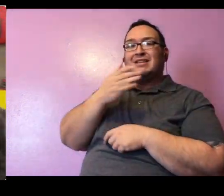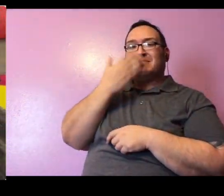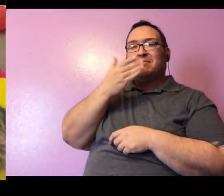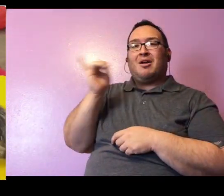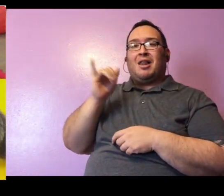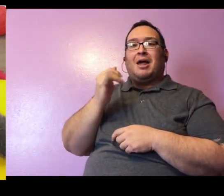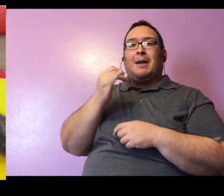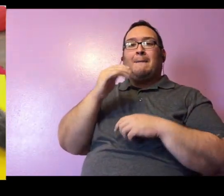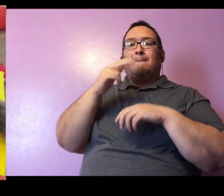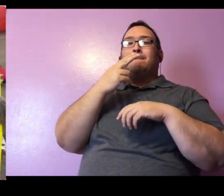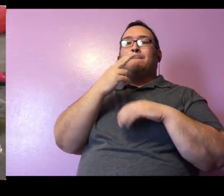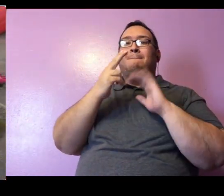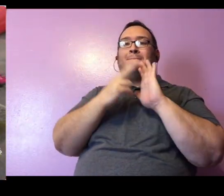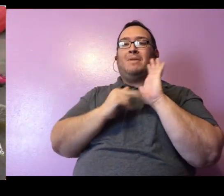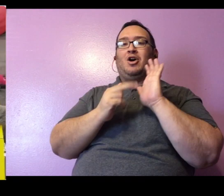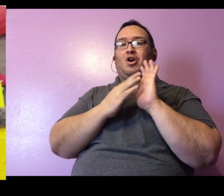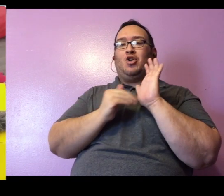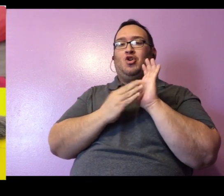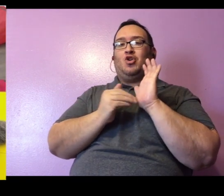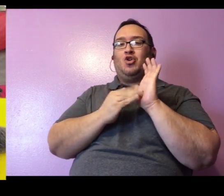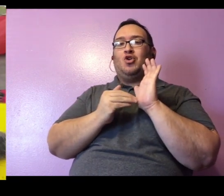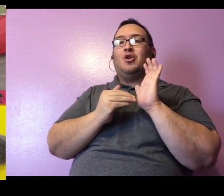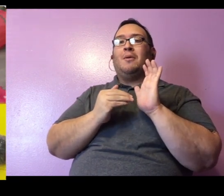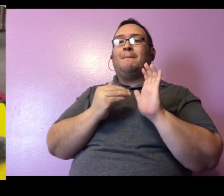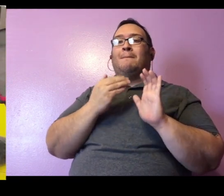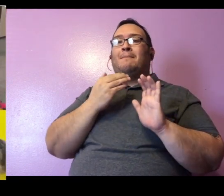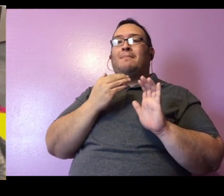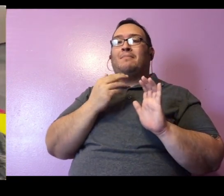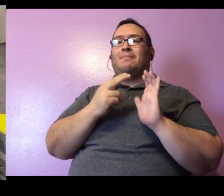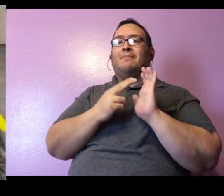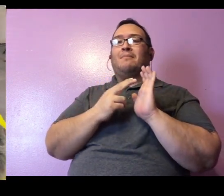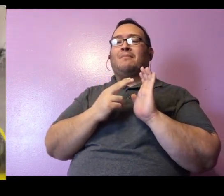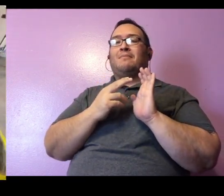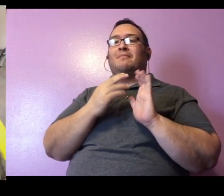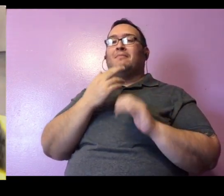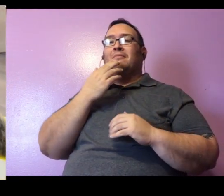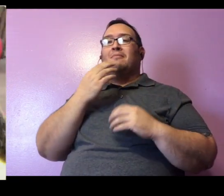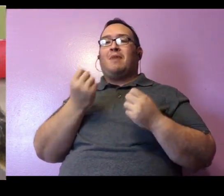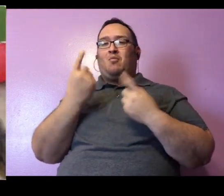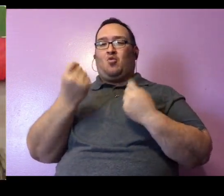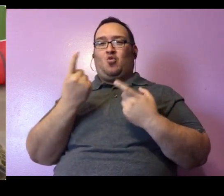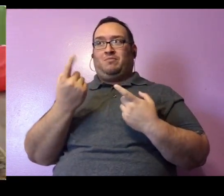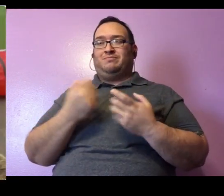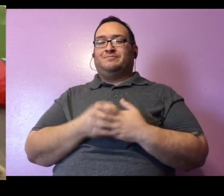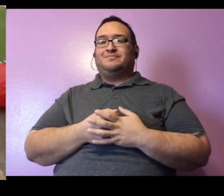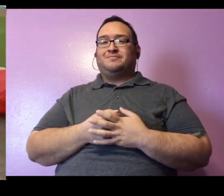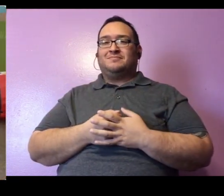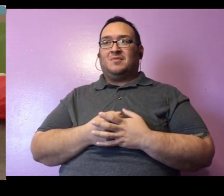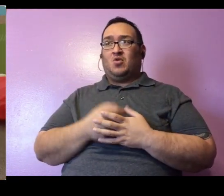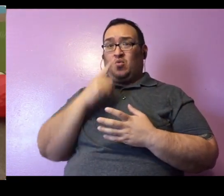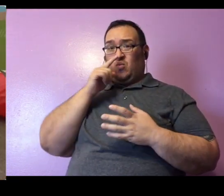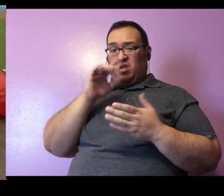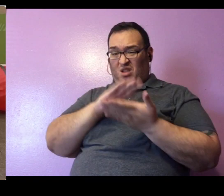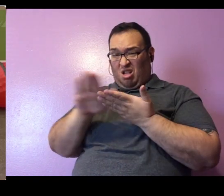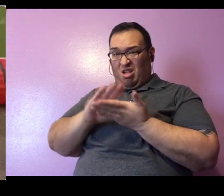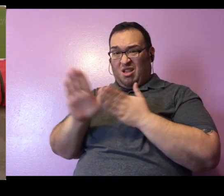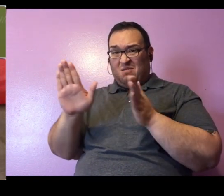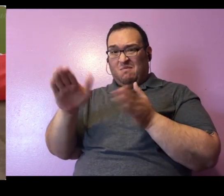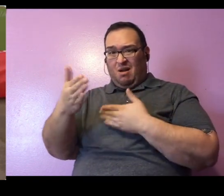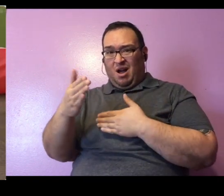buttered popcorn, but you mostly smell it when you're cleaning the litter box. Now, that sounds pretty gross, and it